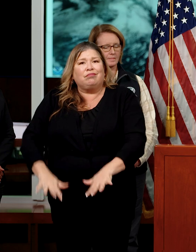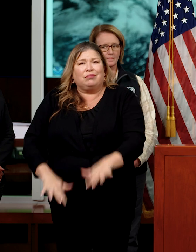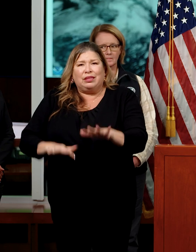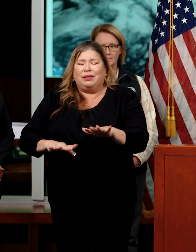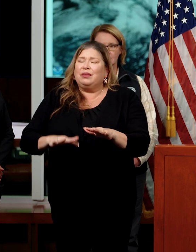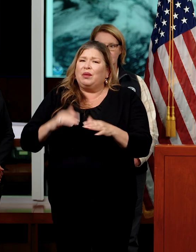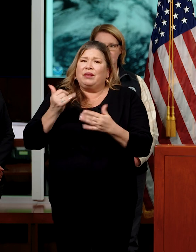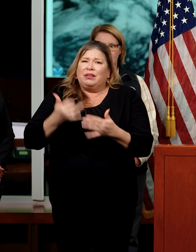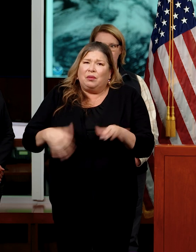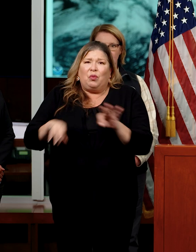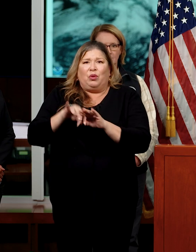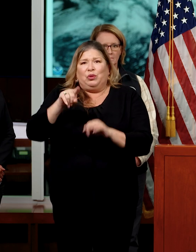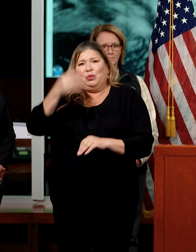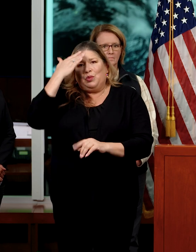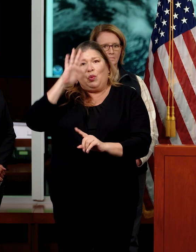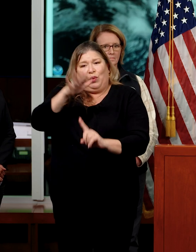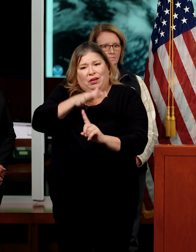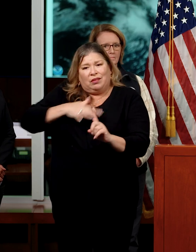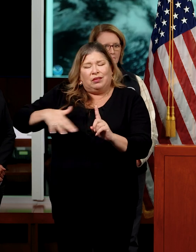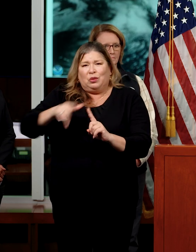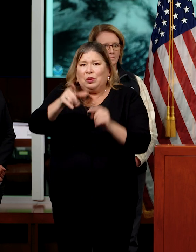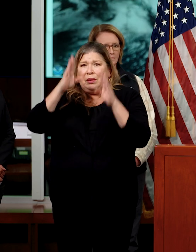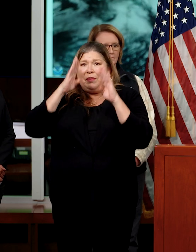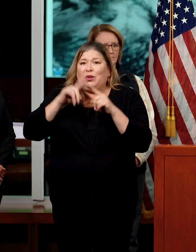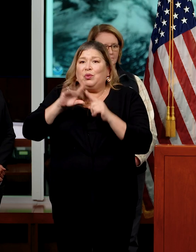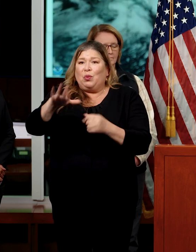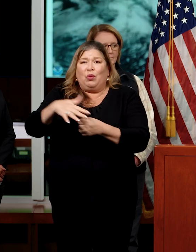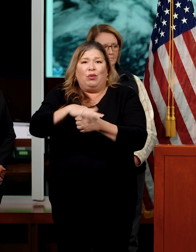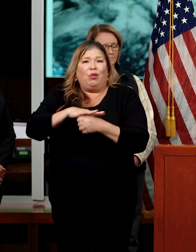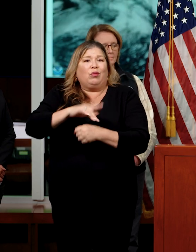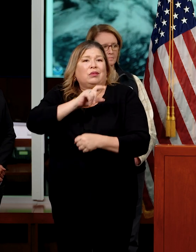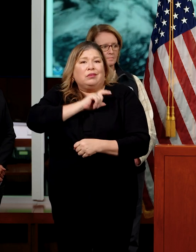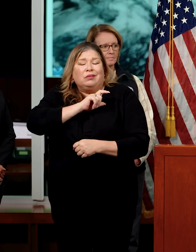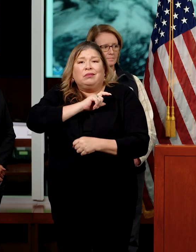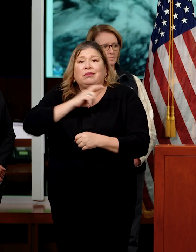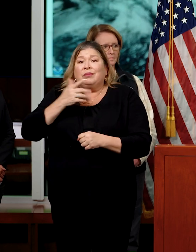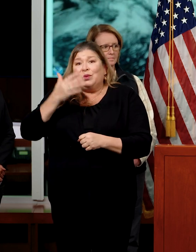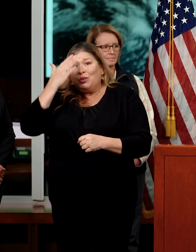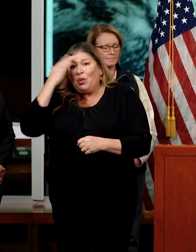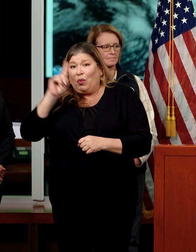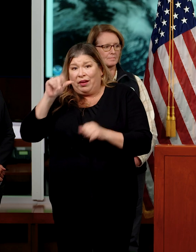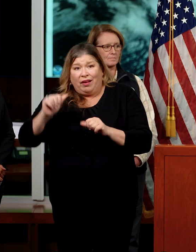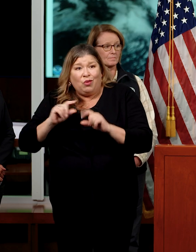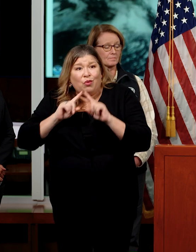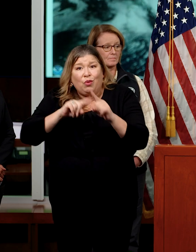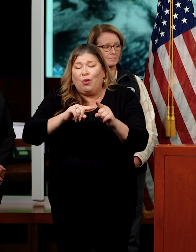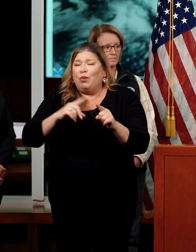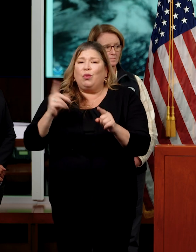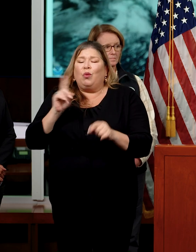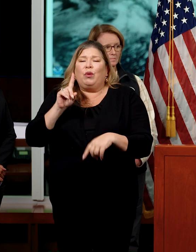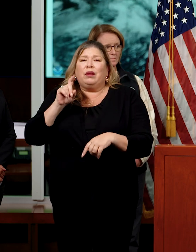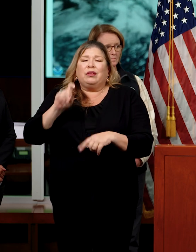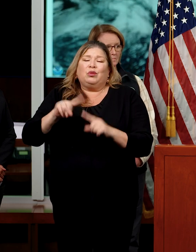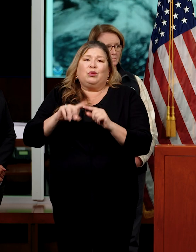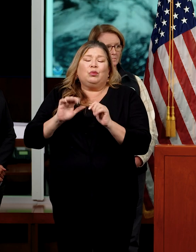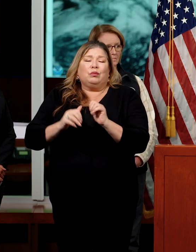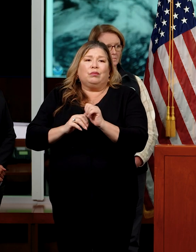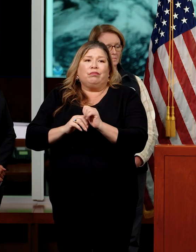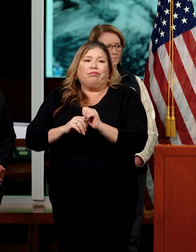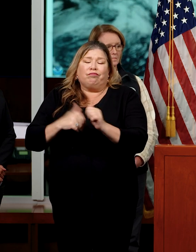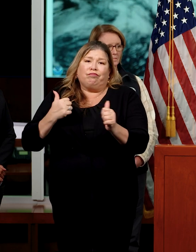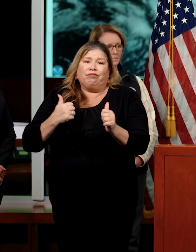your surroundings and listen to your local officials about where, again, you can go and where, again, you need to remain